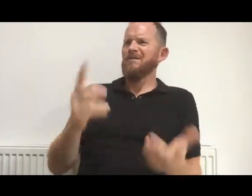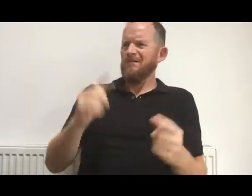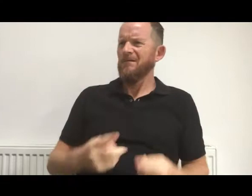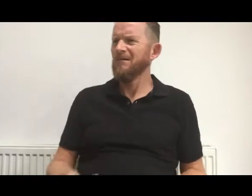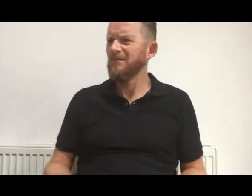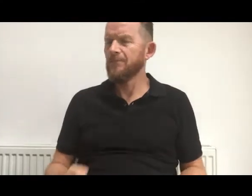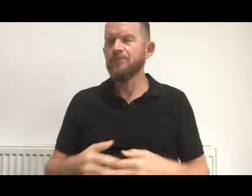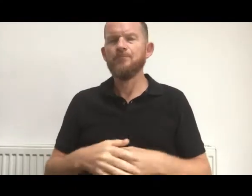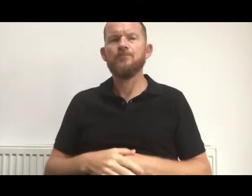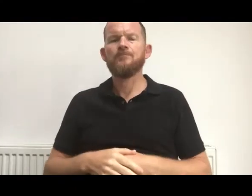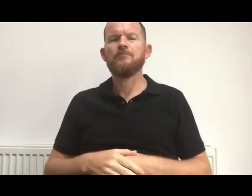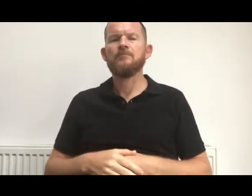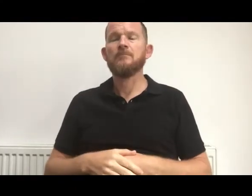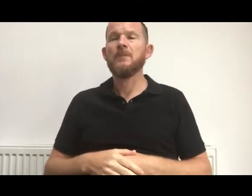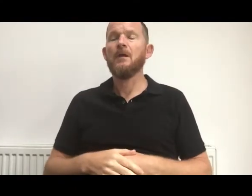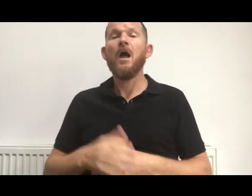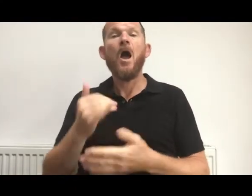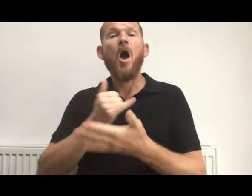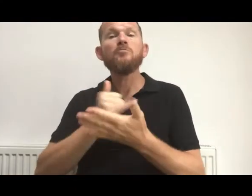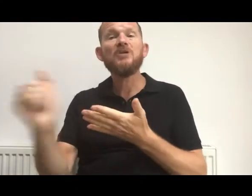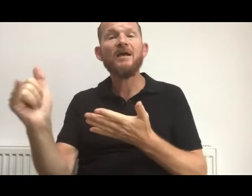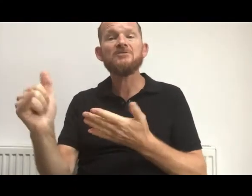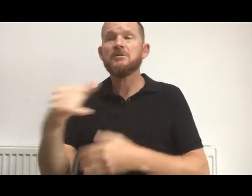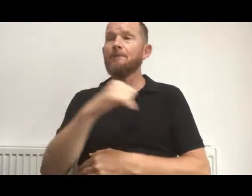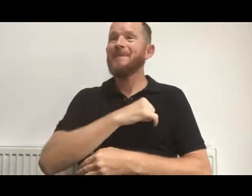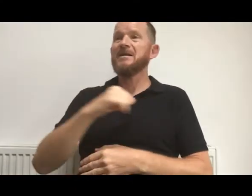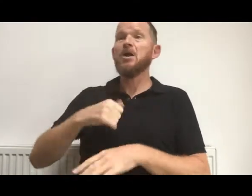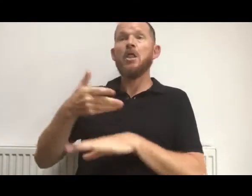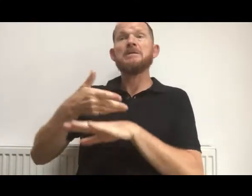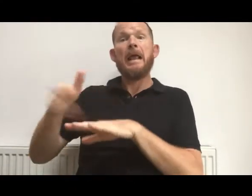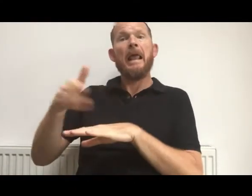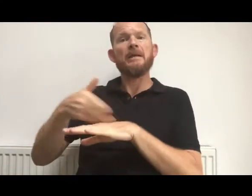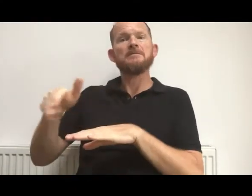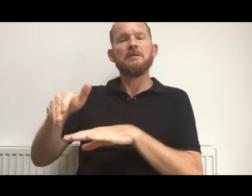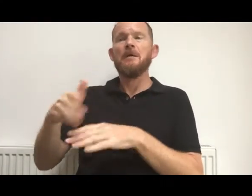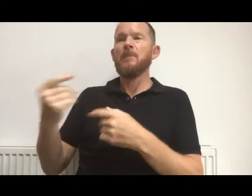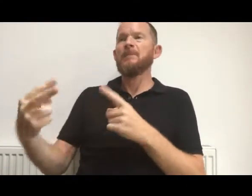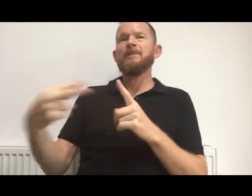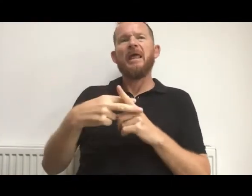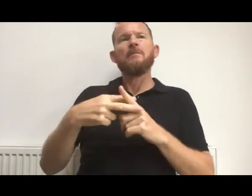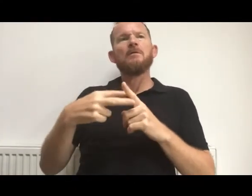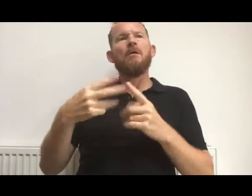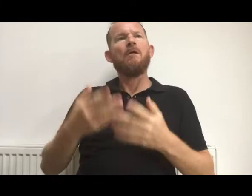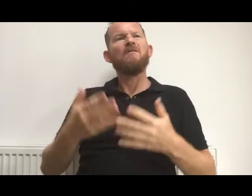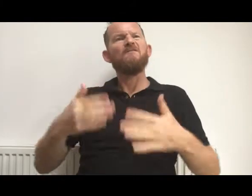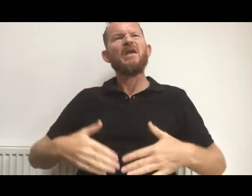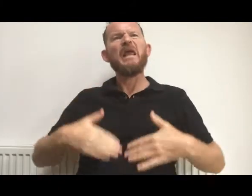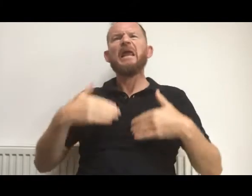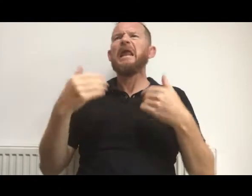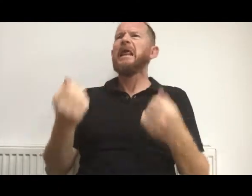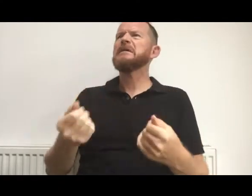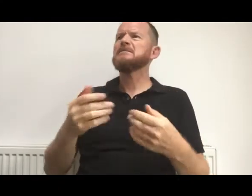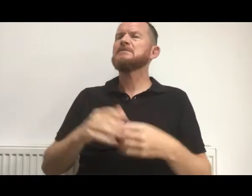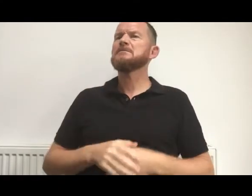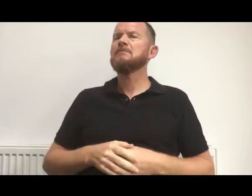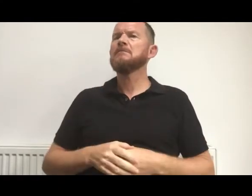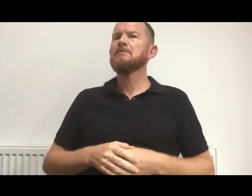Objections to medical neglect may be blamed on feelings. We understand how hard this